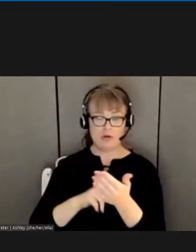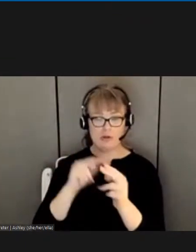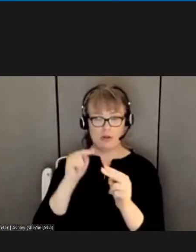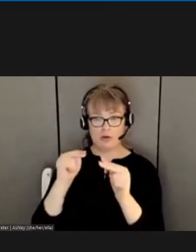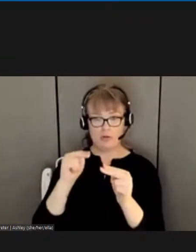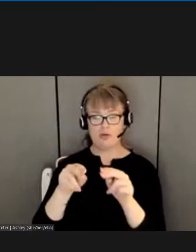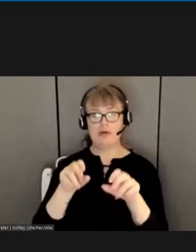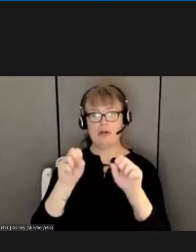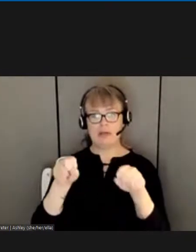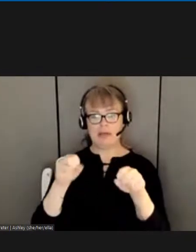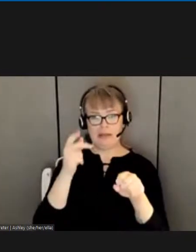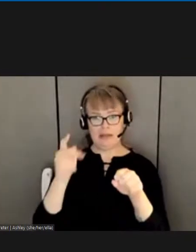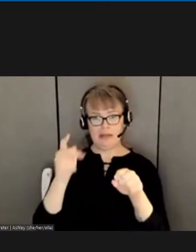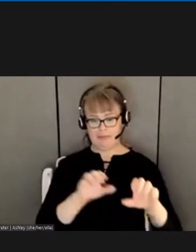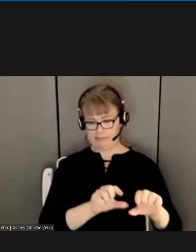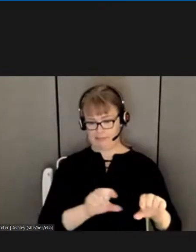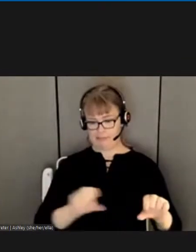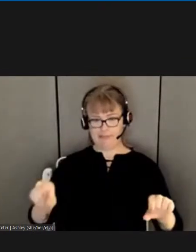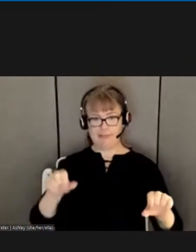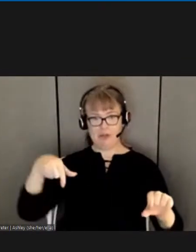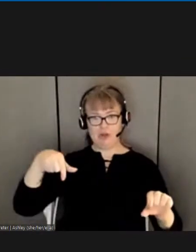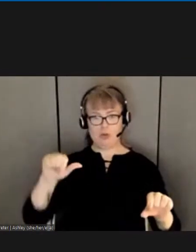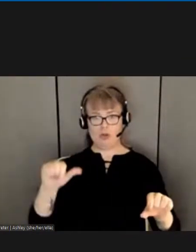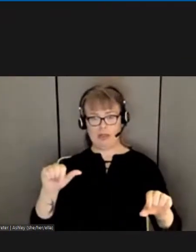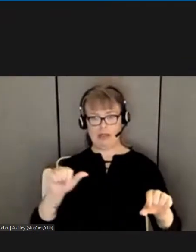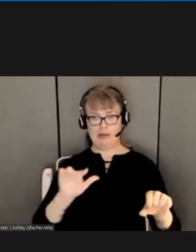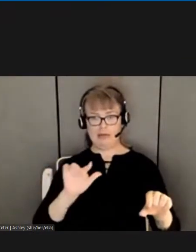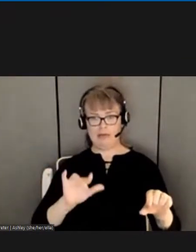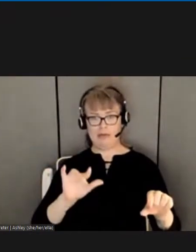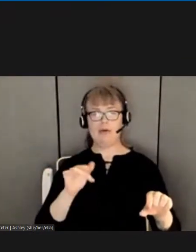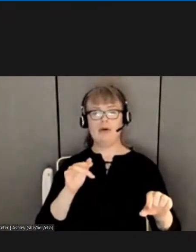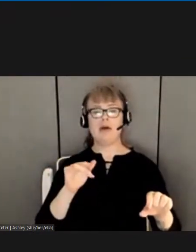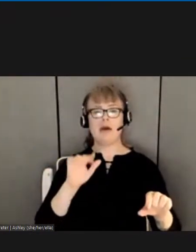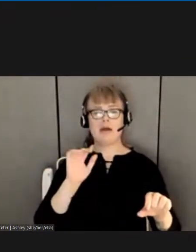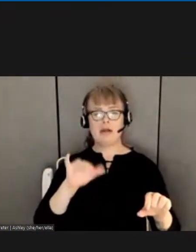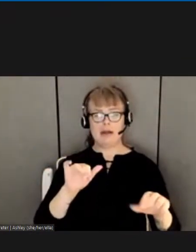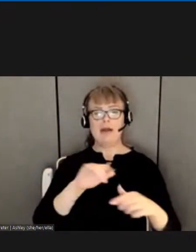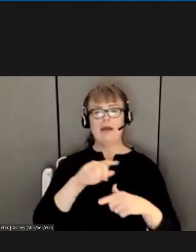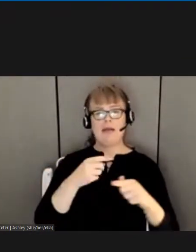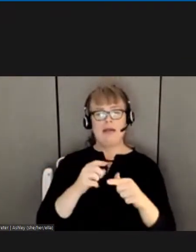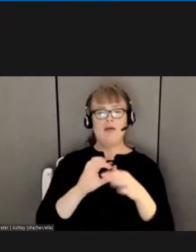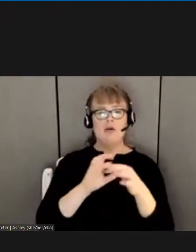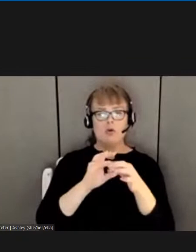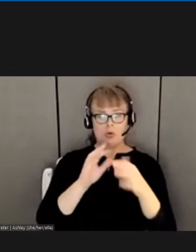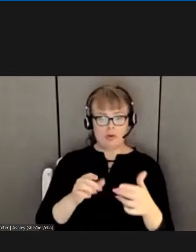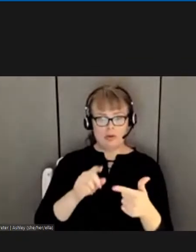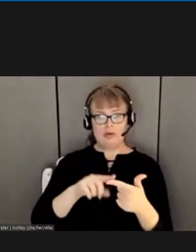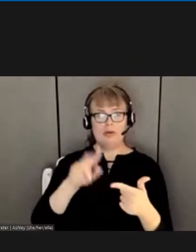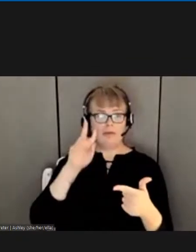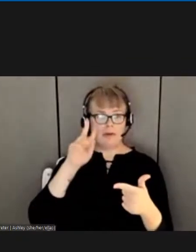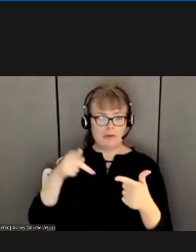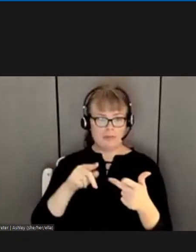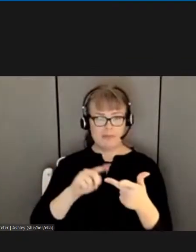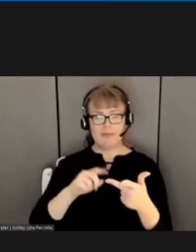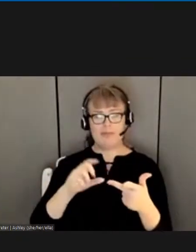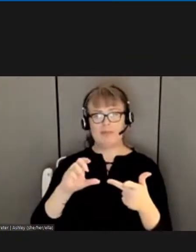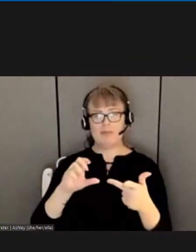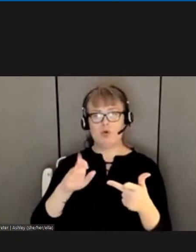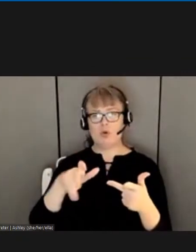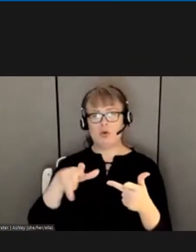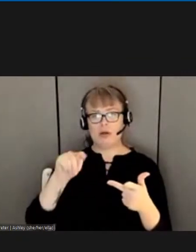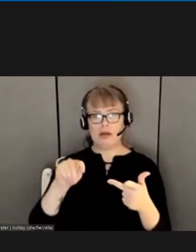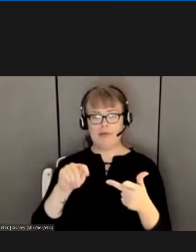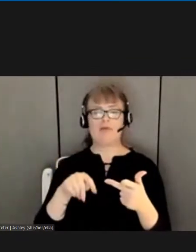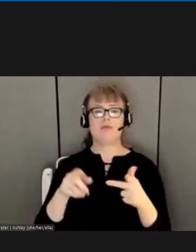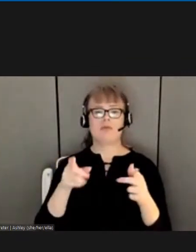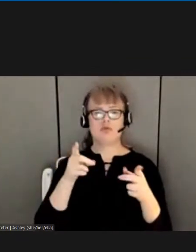to the q a and type them in there and uh between our coordinators our vice president our craft directors hopefully you i'm going